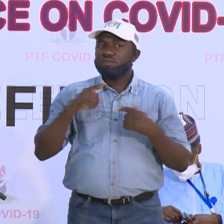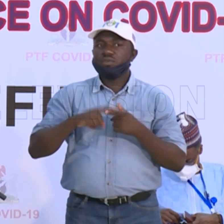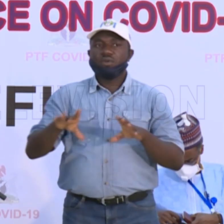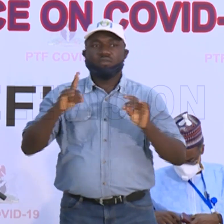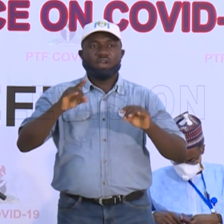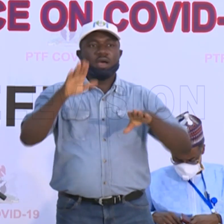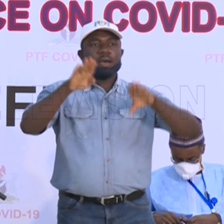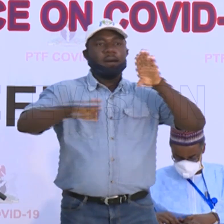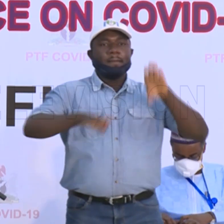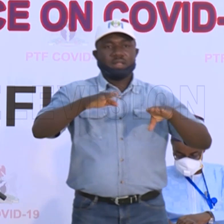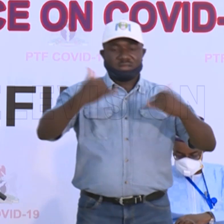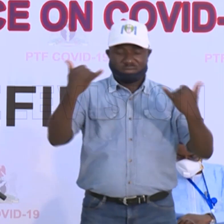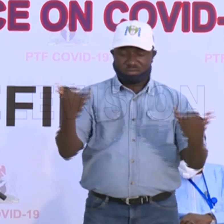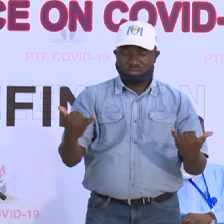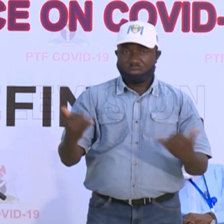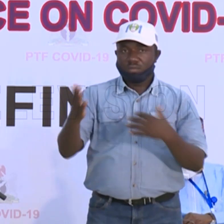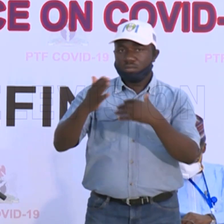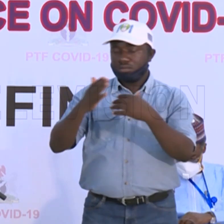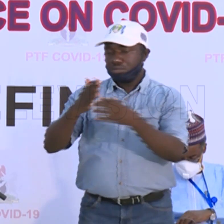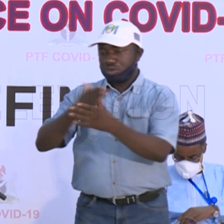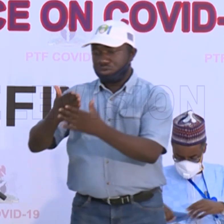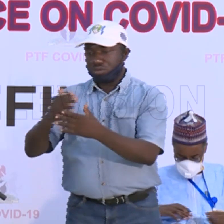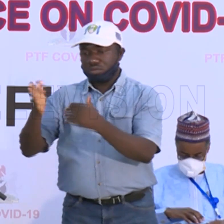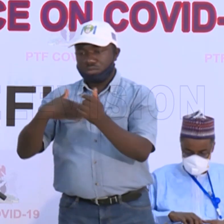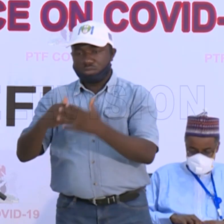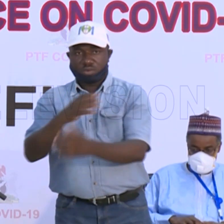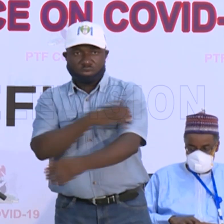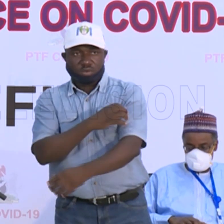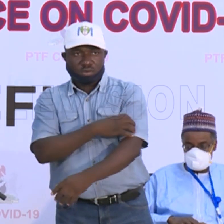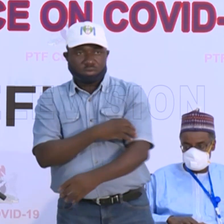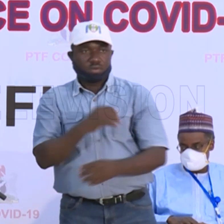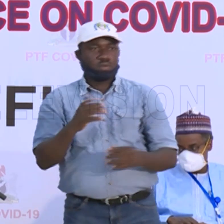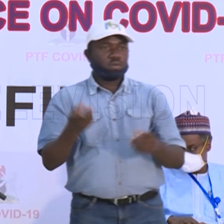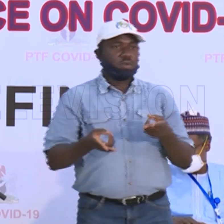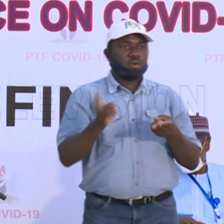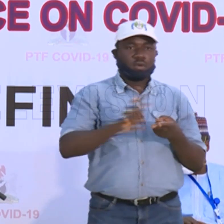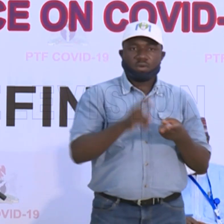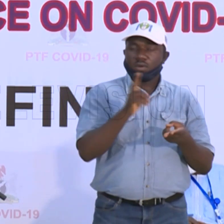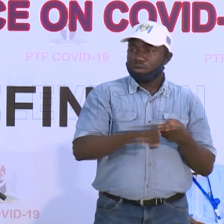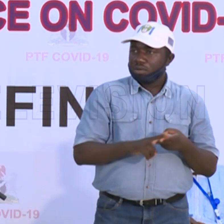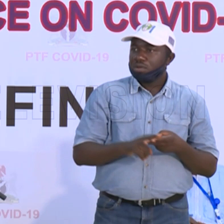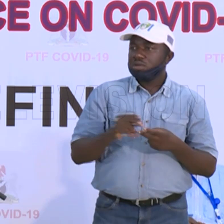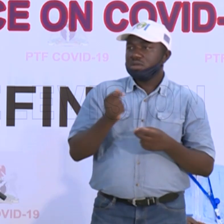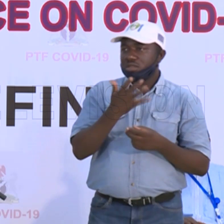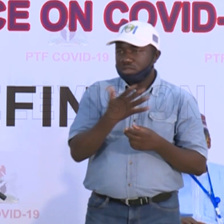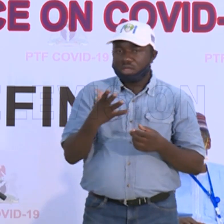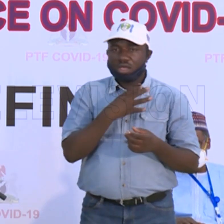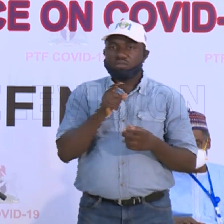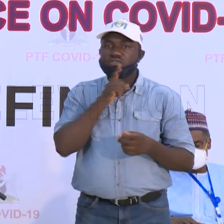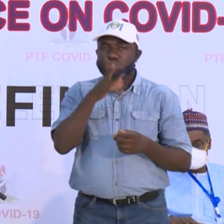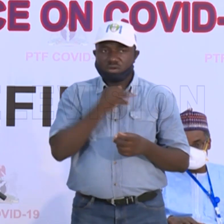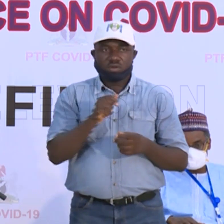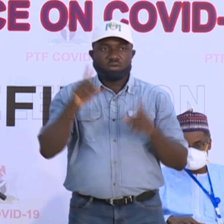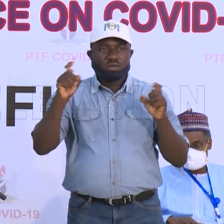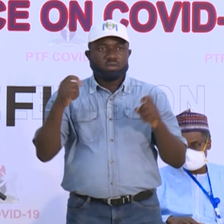balance at the moment between building capacity, increasing throughput, and actually assuring testing. So